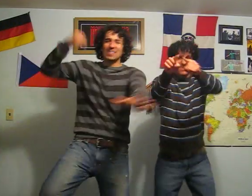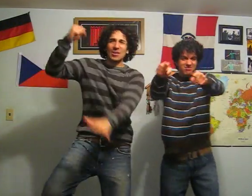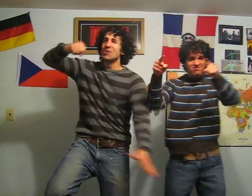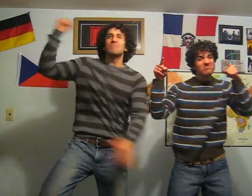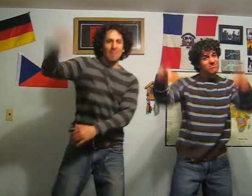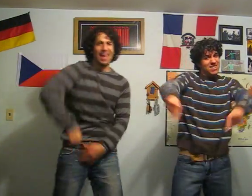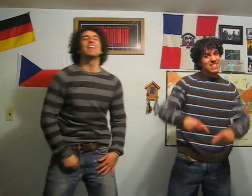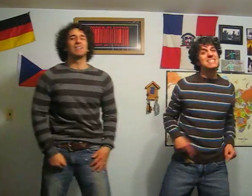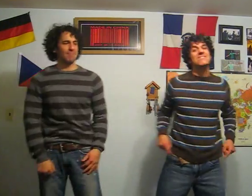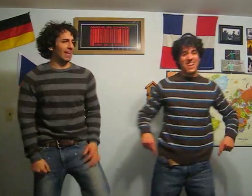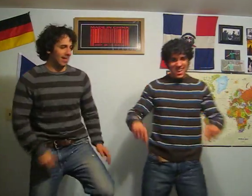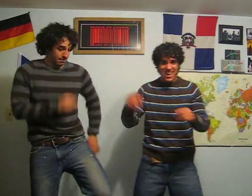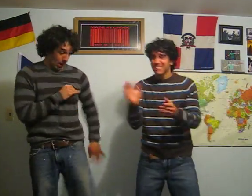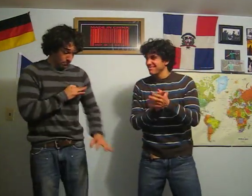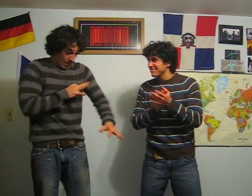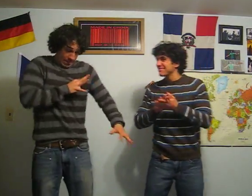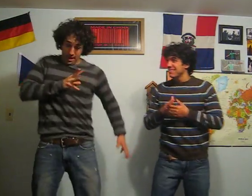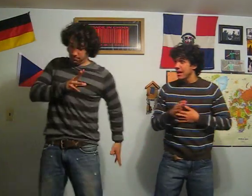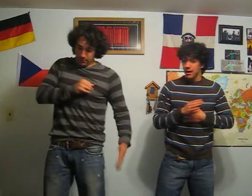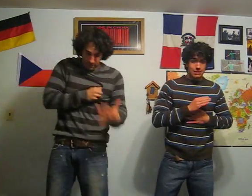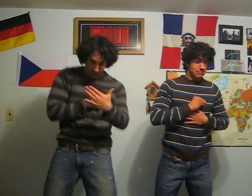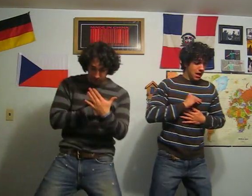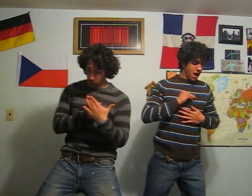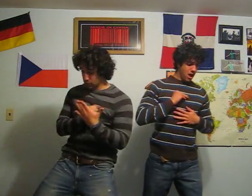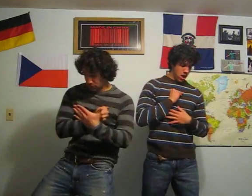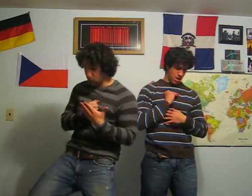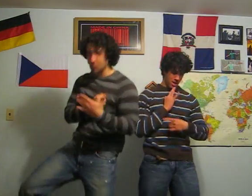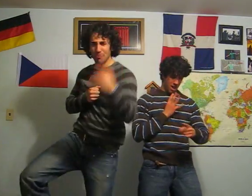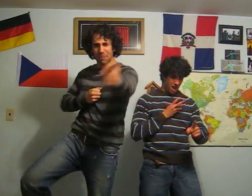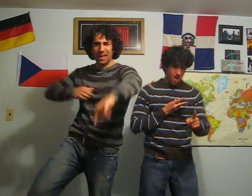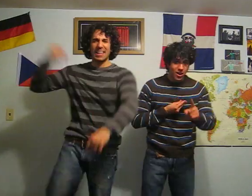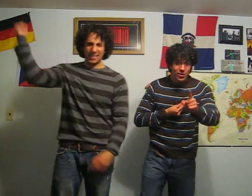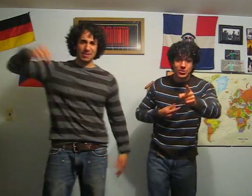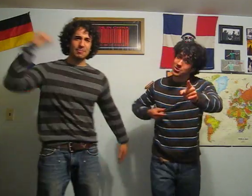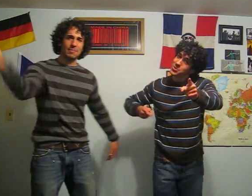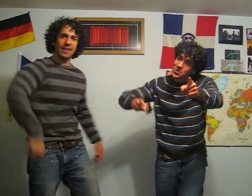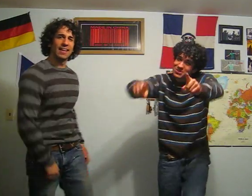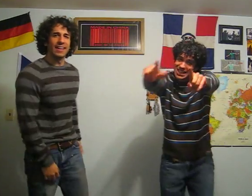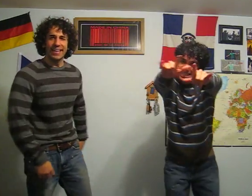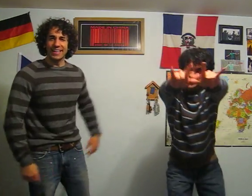you baby I'm burning up, burning up with youV You baby